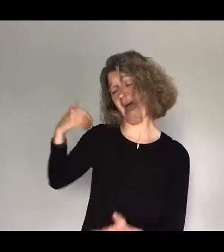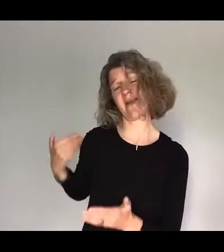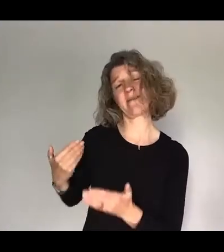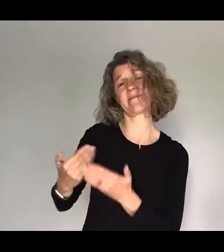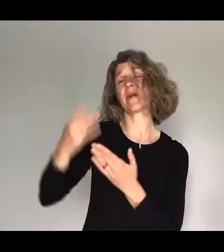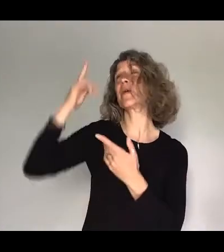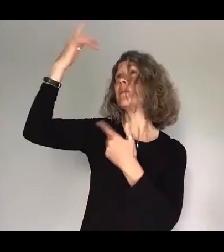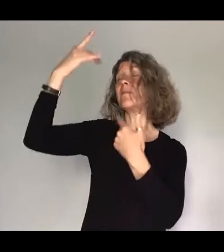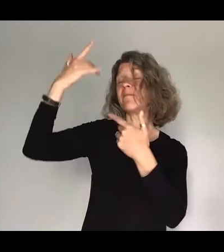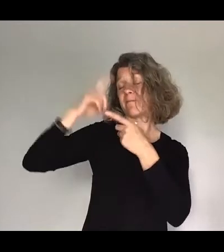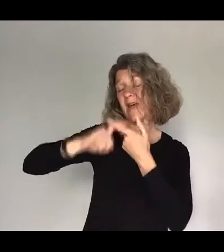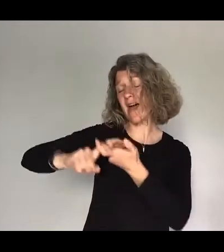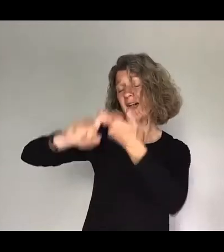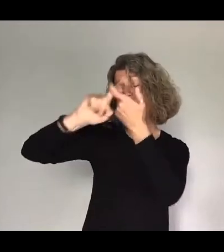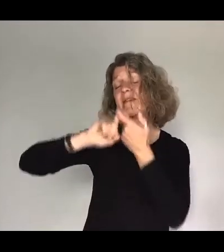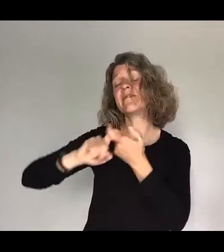have been so